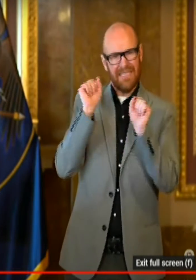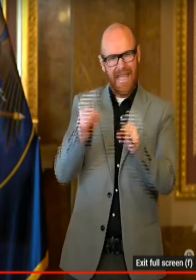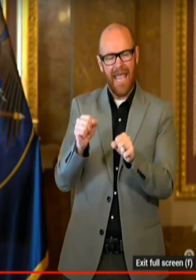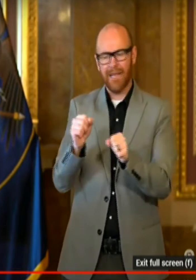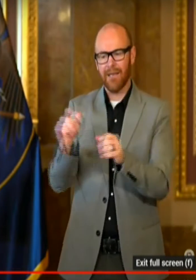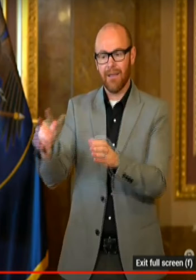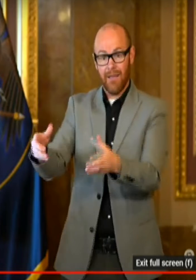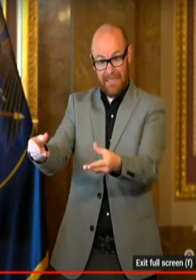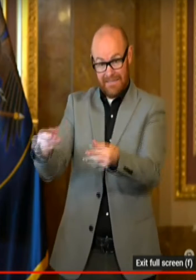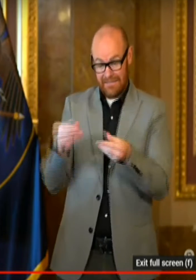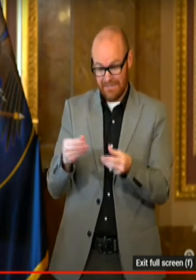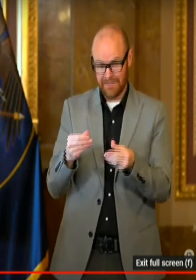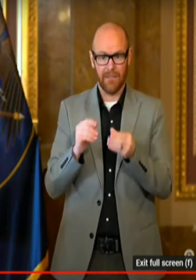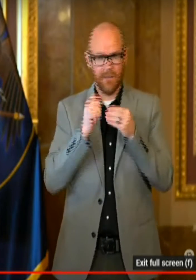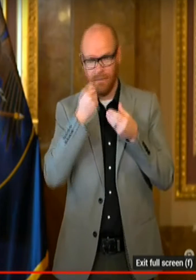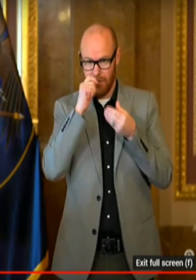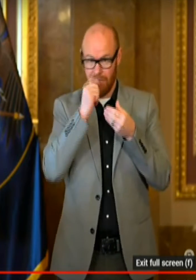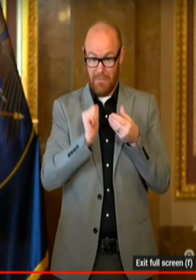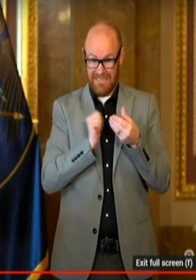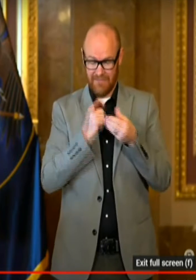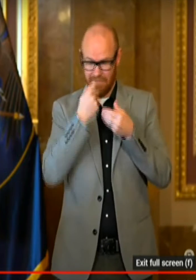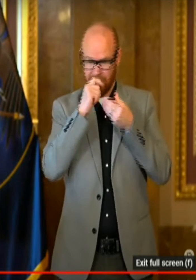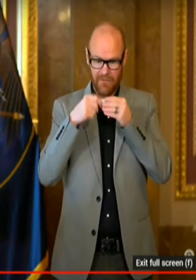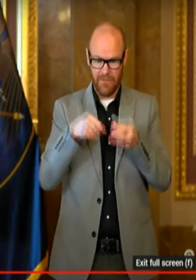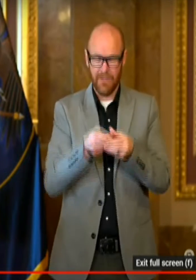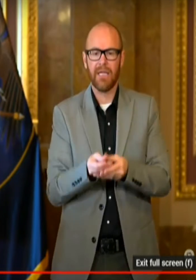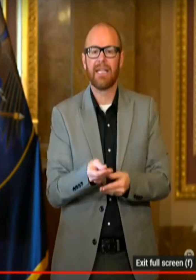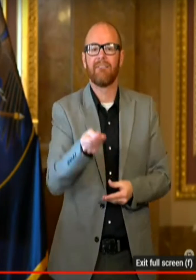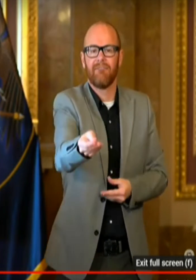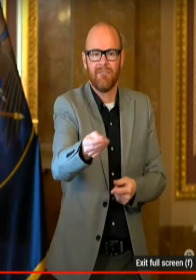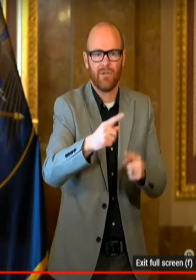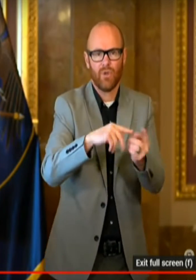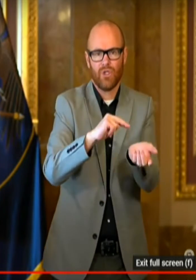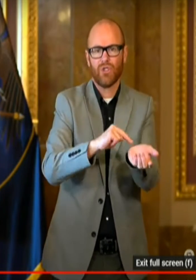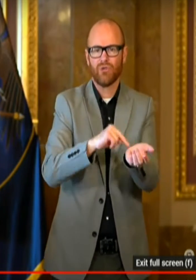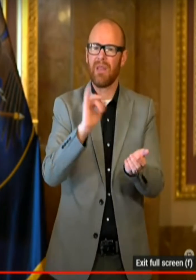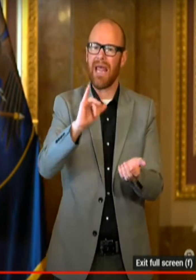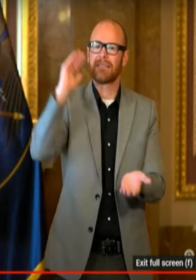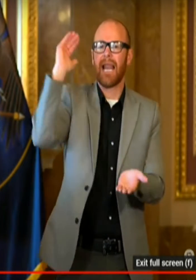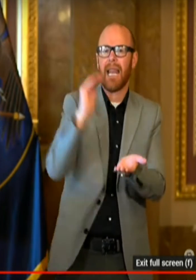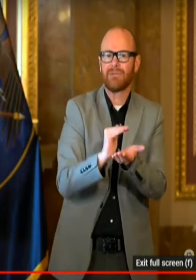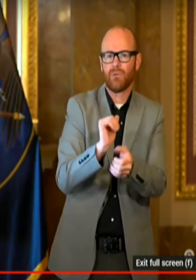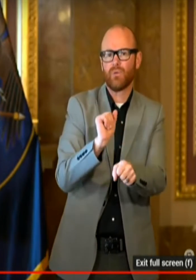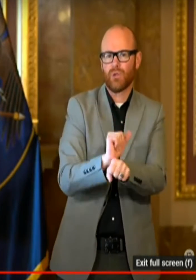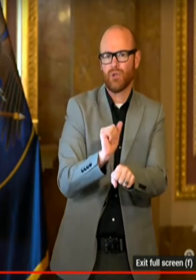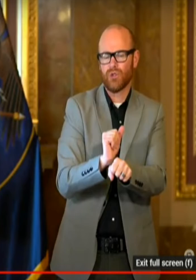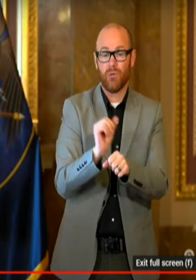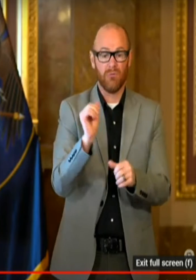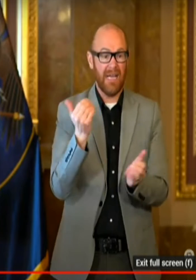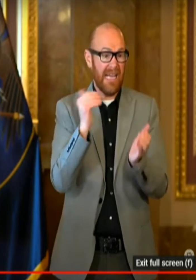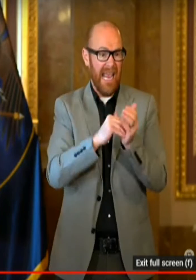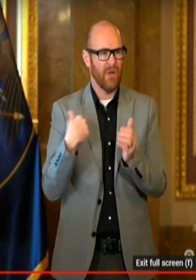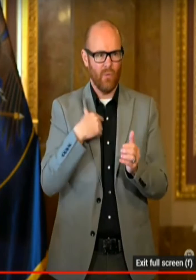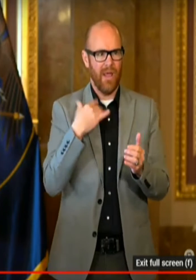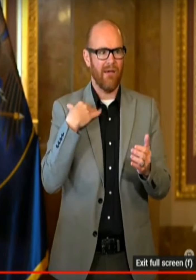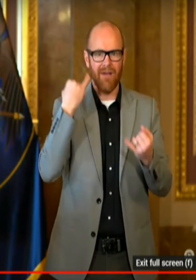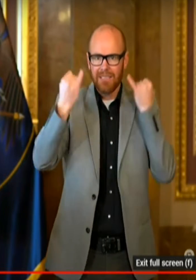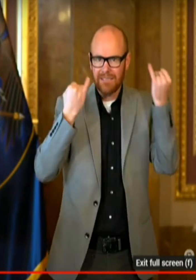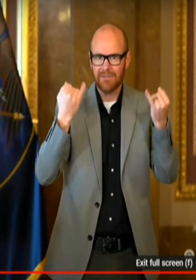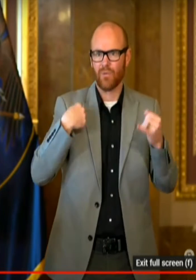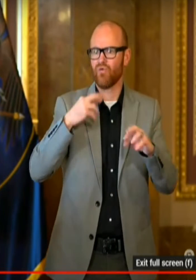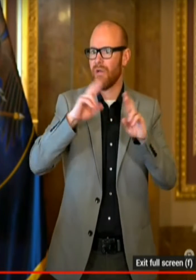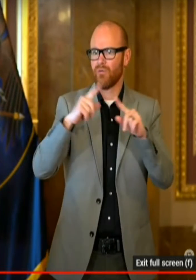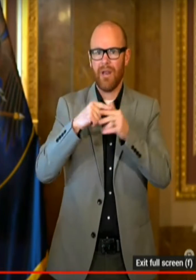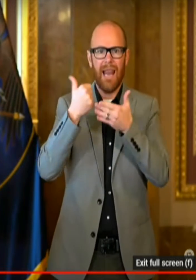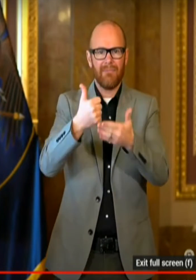that kit. So we're also looking at that as a model, how we might stay engaged and be able to ramp back up quickly if needed. And